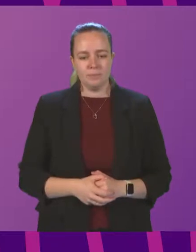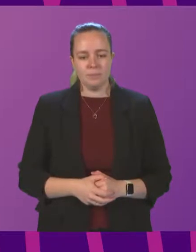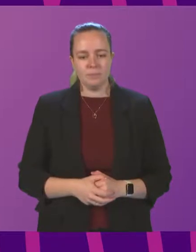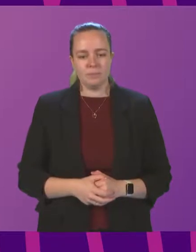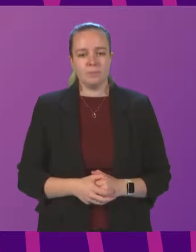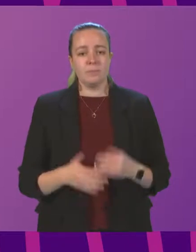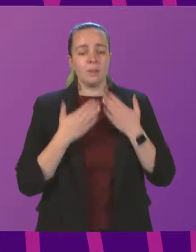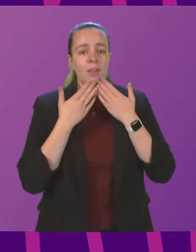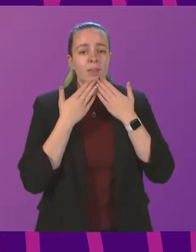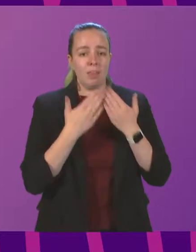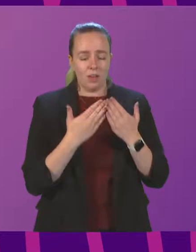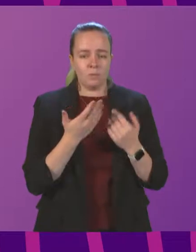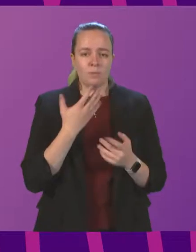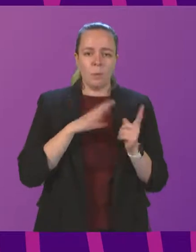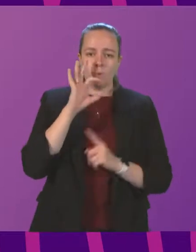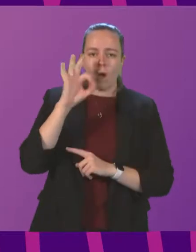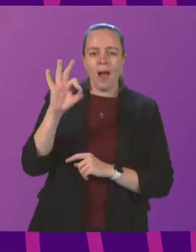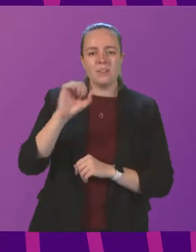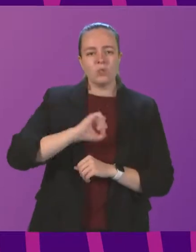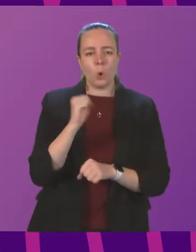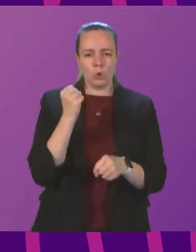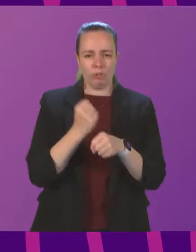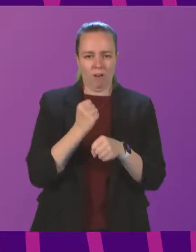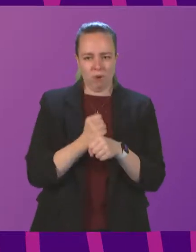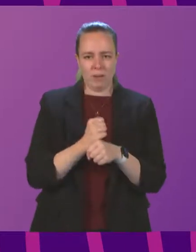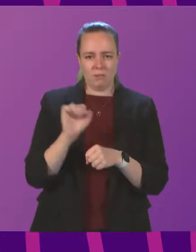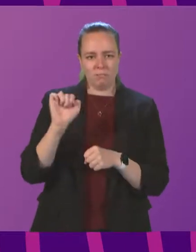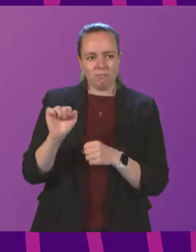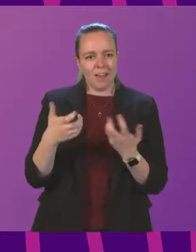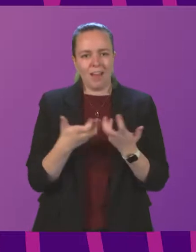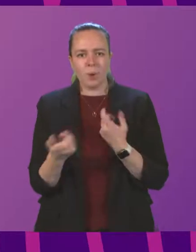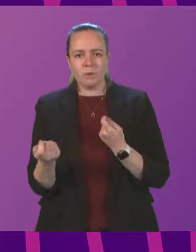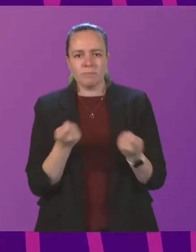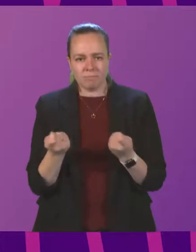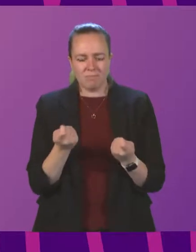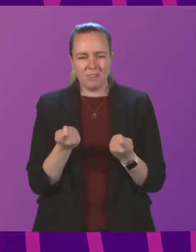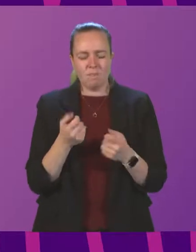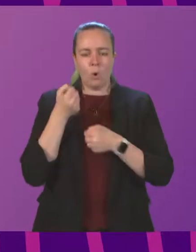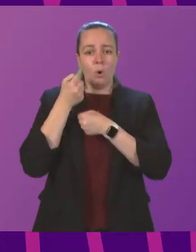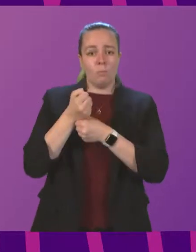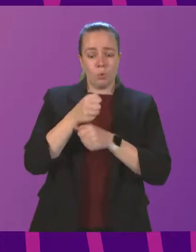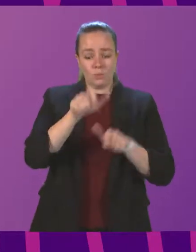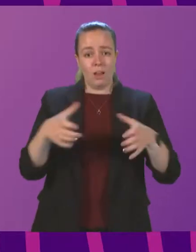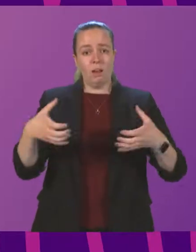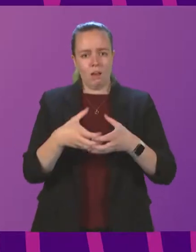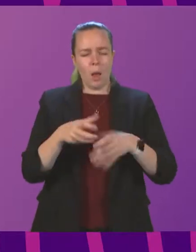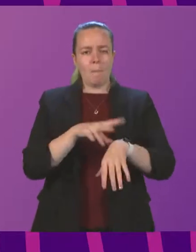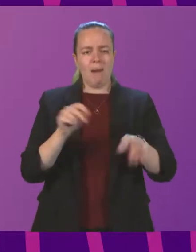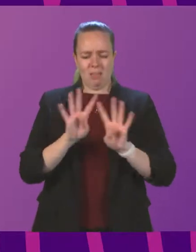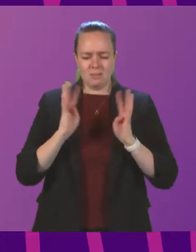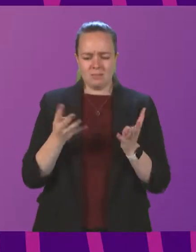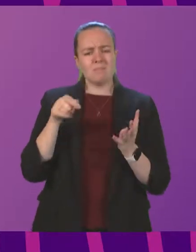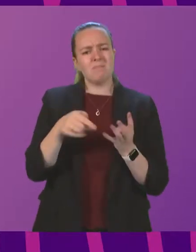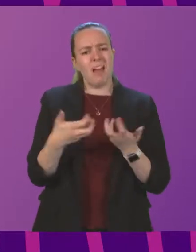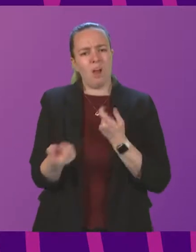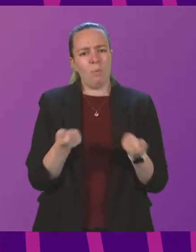Thank you. To ask the Scottish Government what its position is on the reported use of kettling during the recent protests in Glasgow.